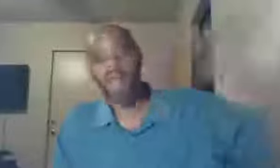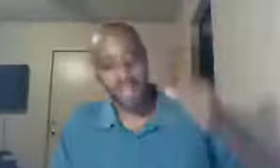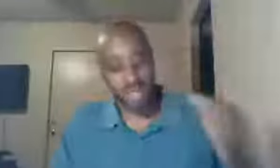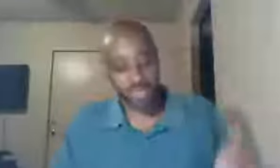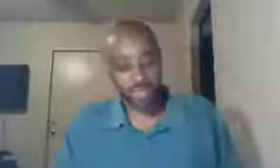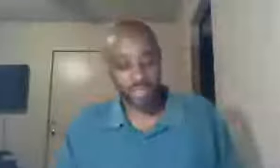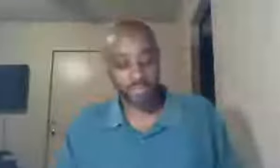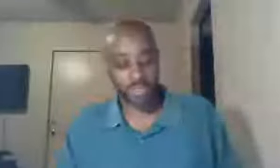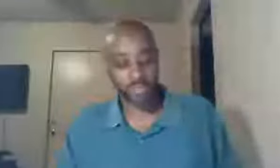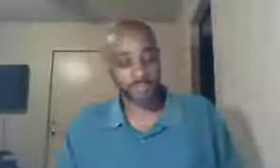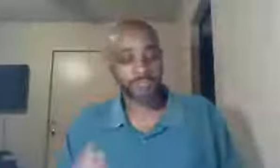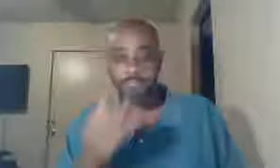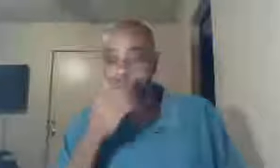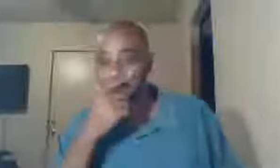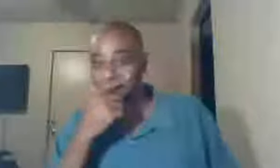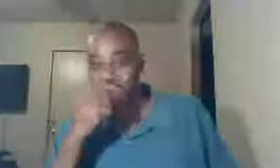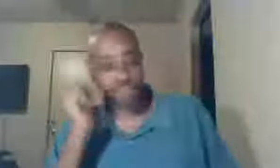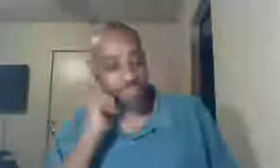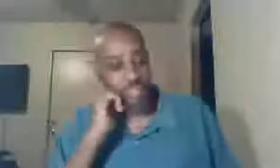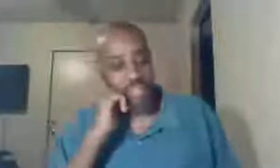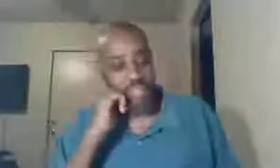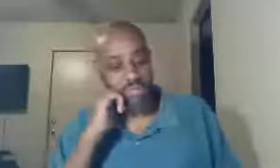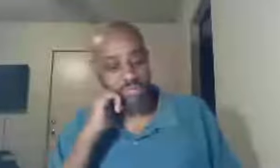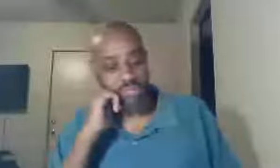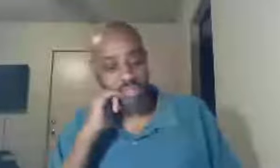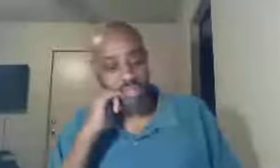you're going to make me, I got a few minutes left, let me finish it,